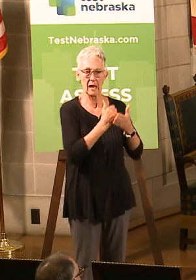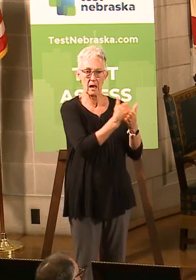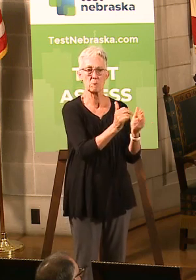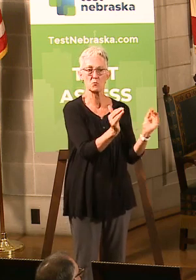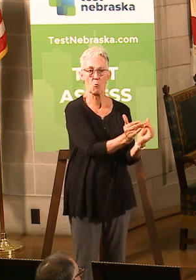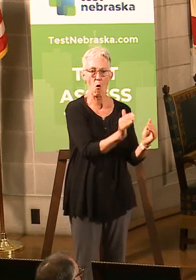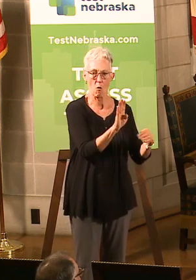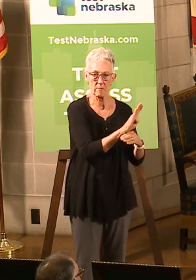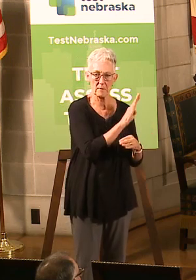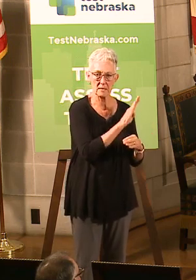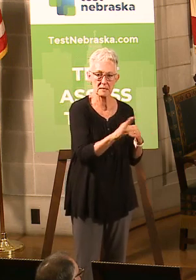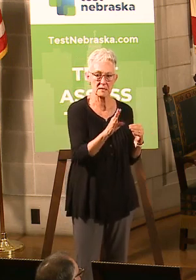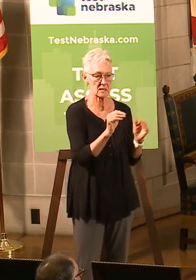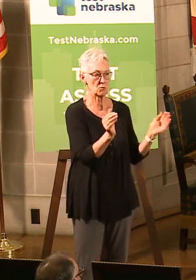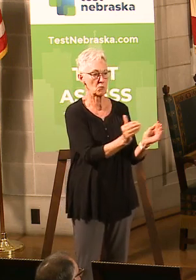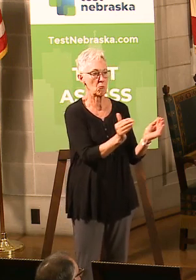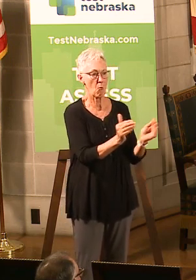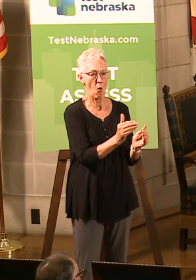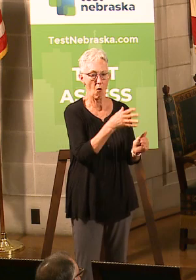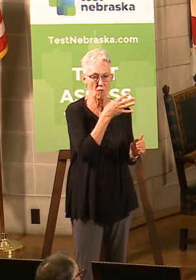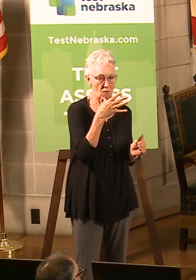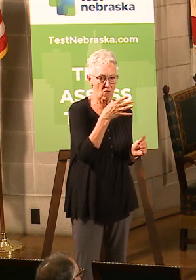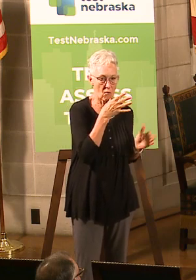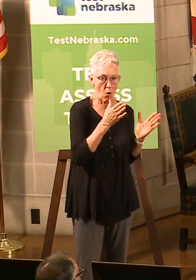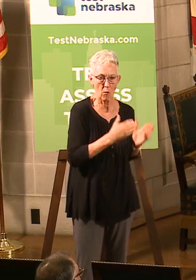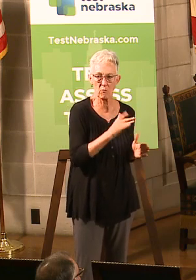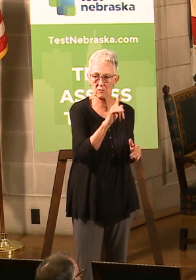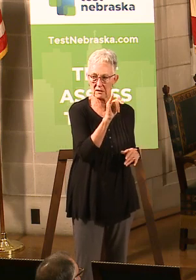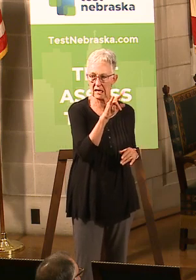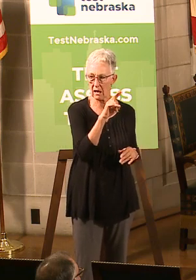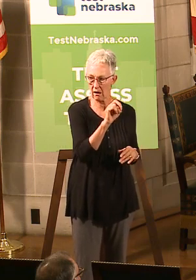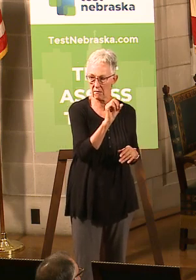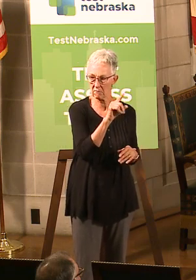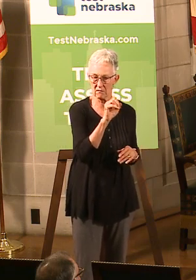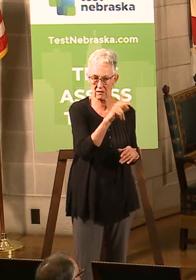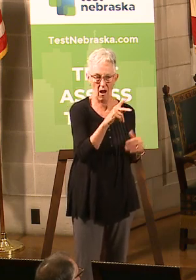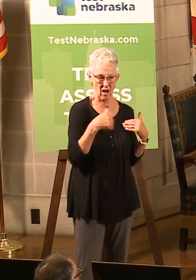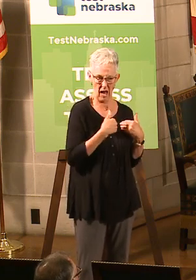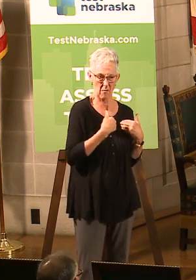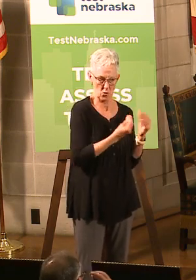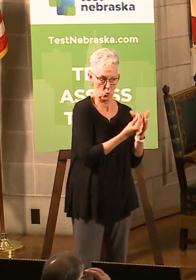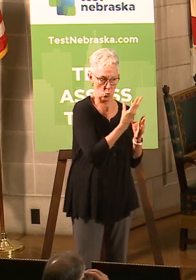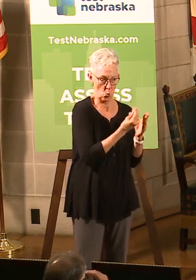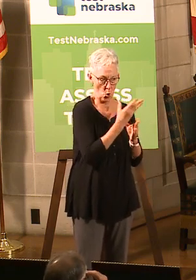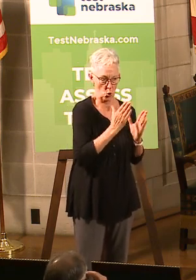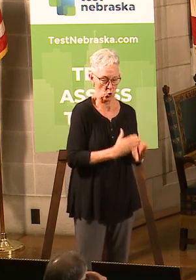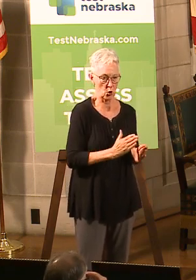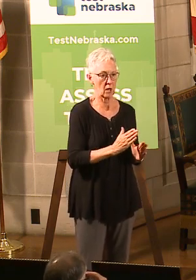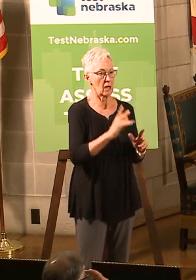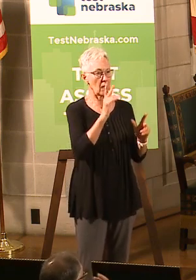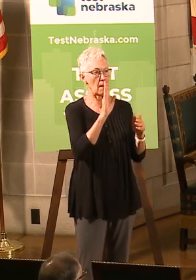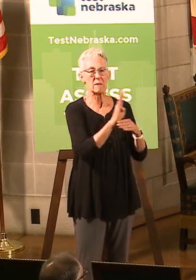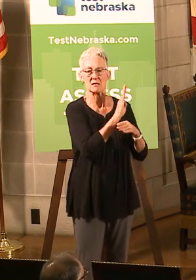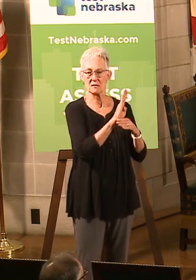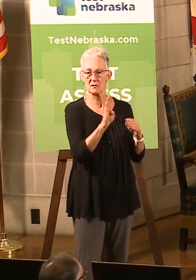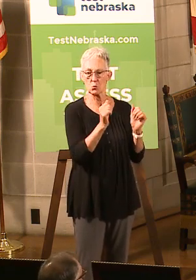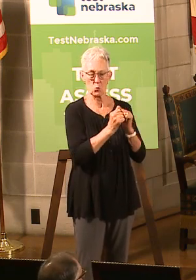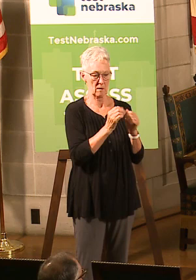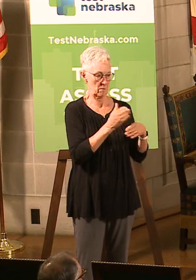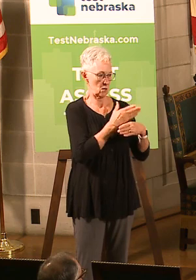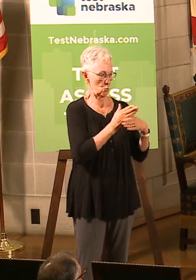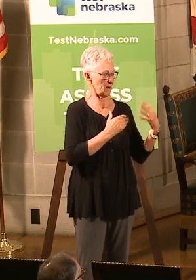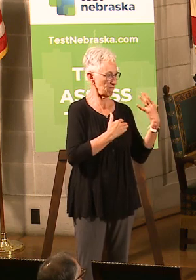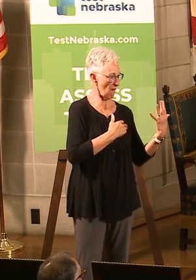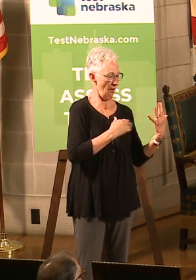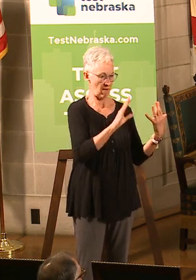livestock producers, small livestock producers. We're going to be focusing on businesses that have between 5 and 49 people as a small business,